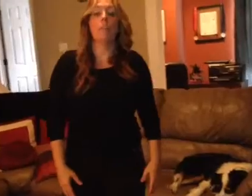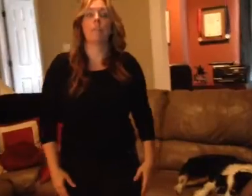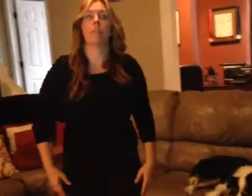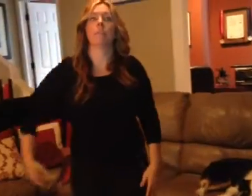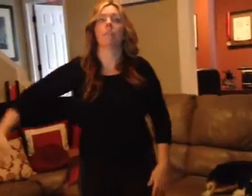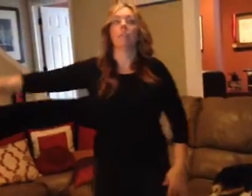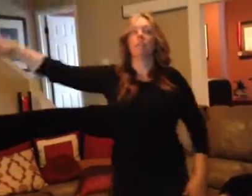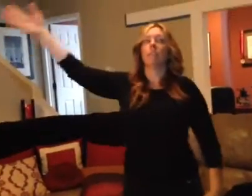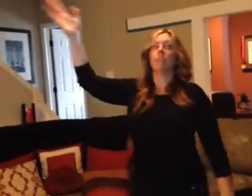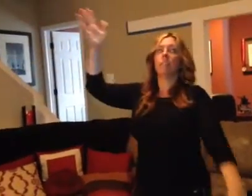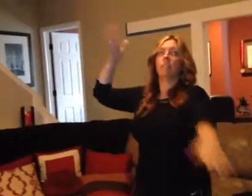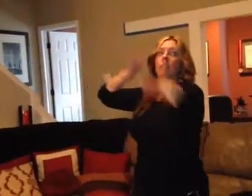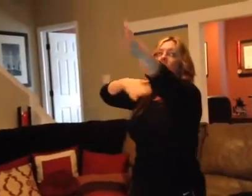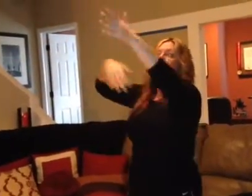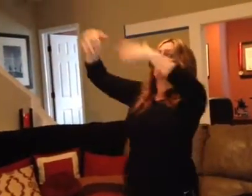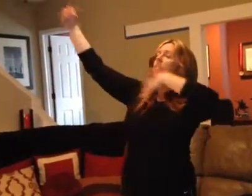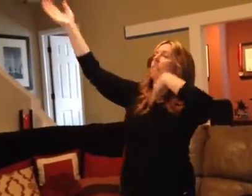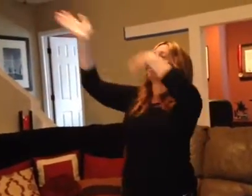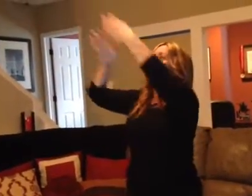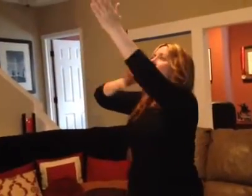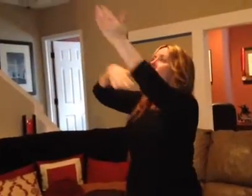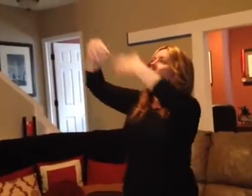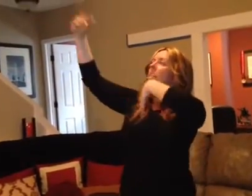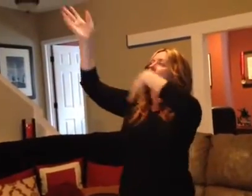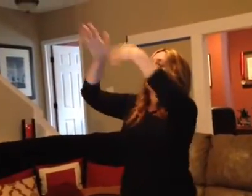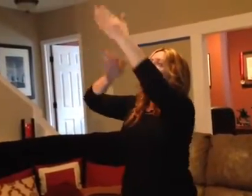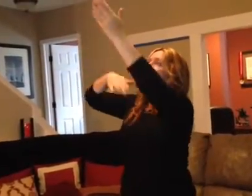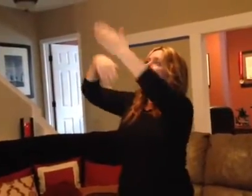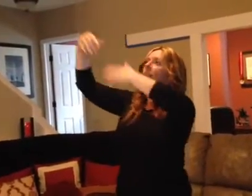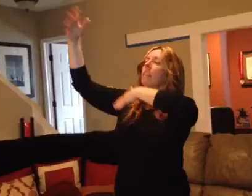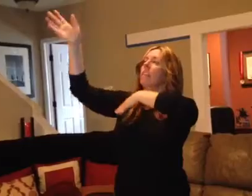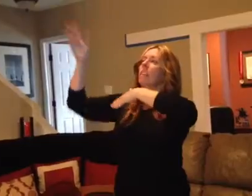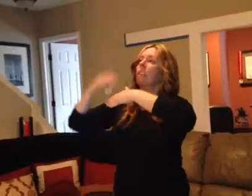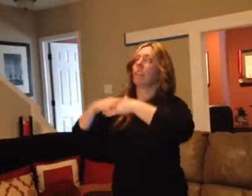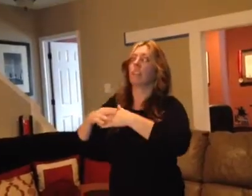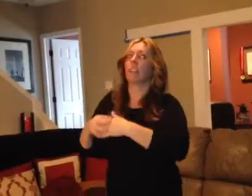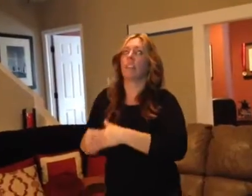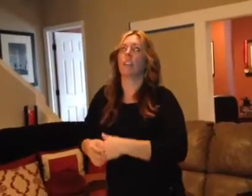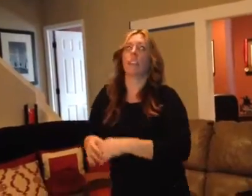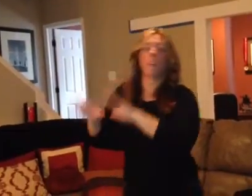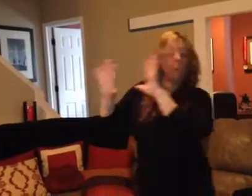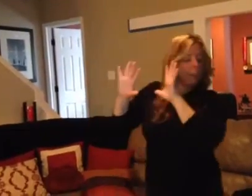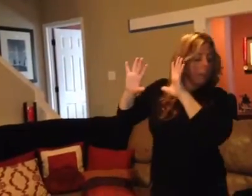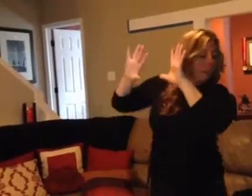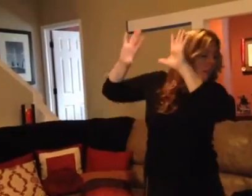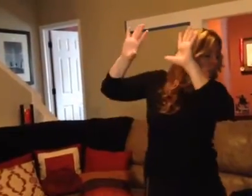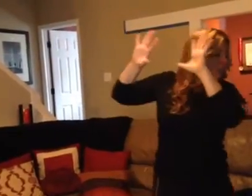Look at the love. Don't make any